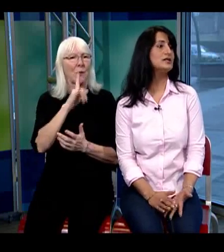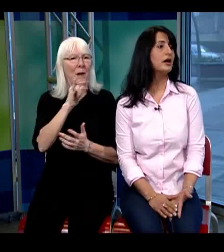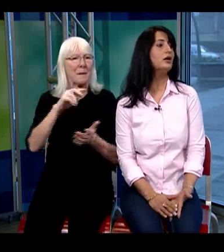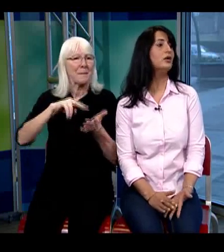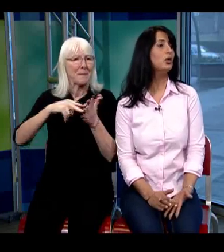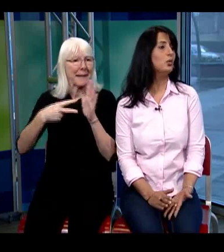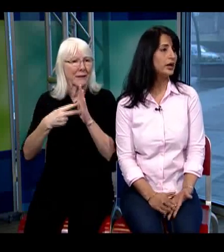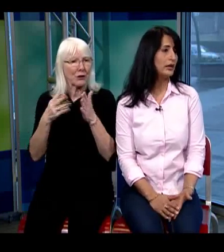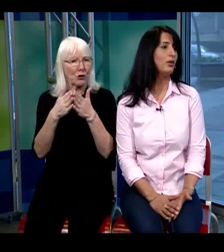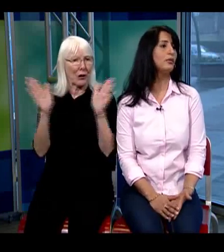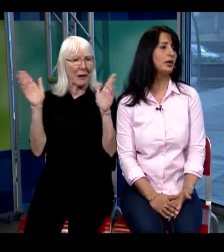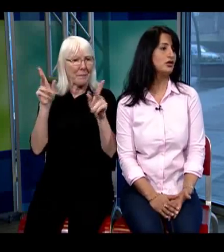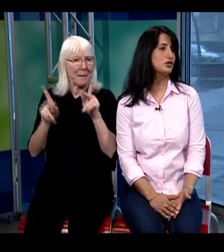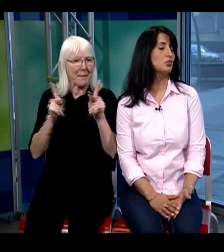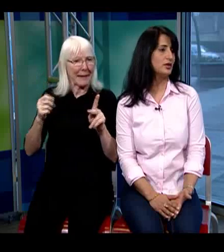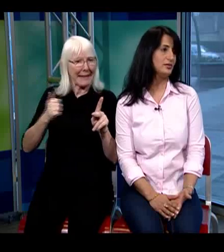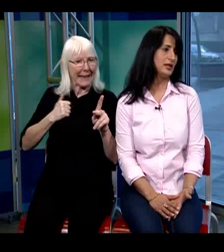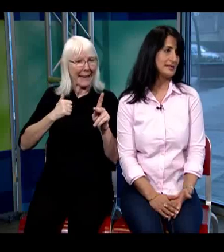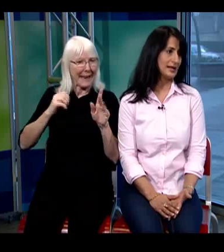entire working population within bc